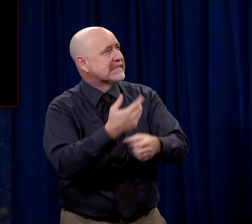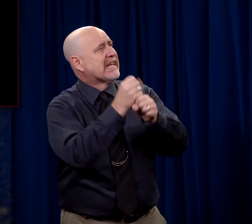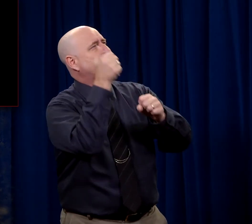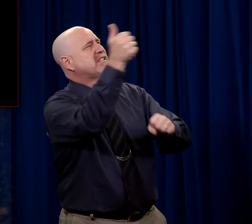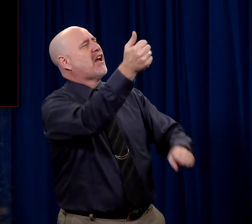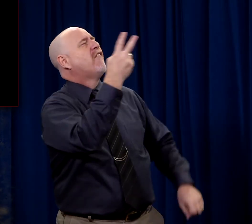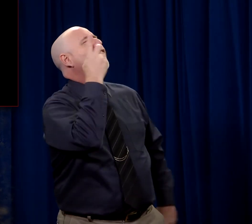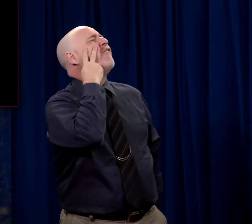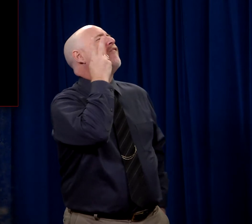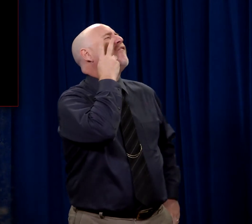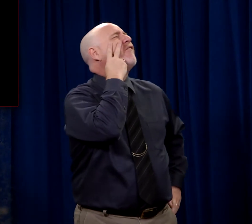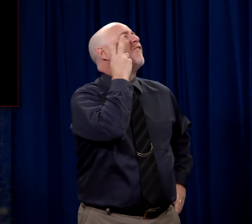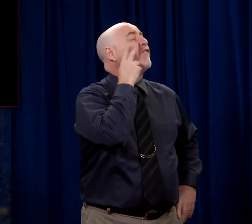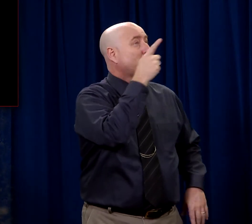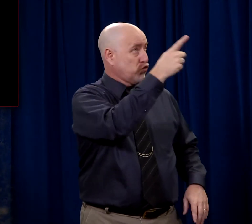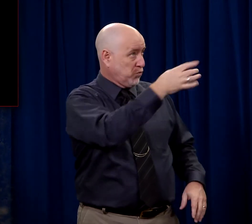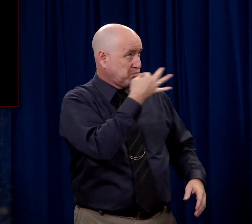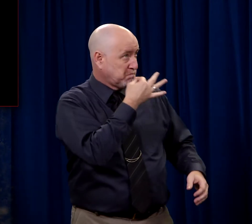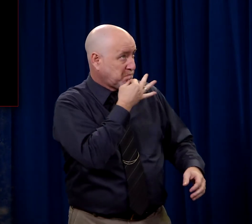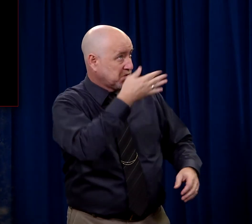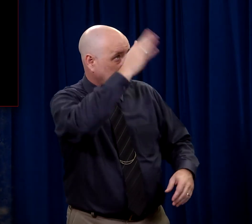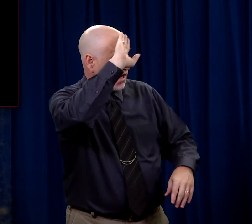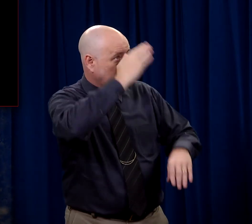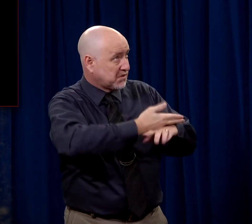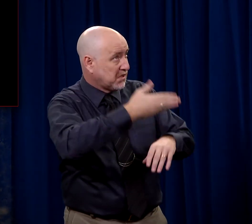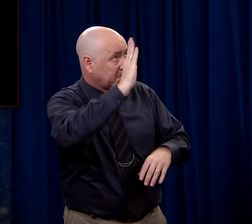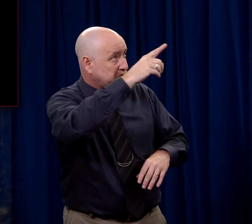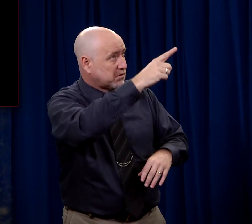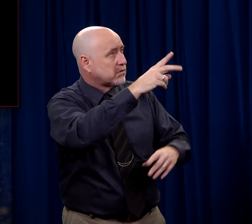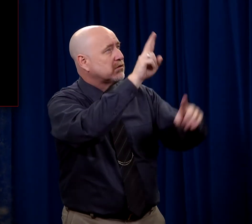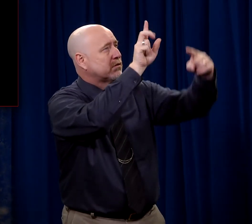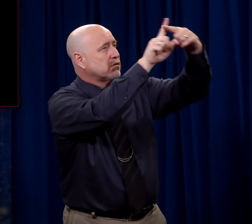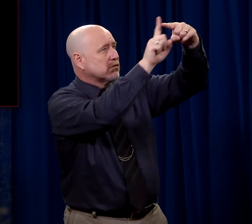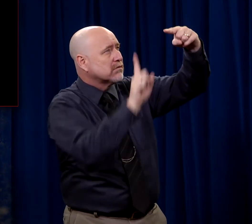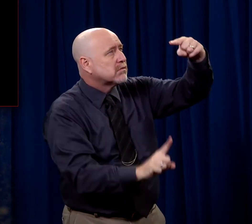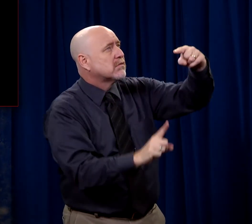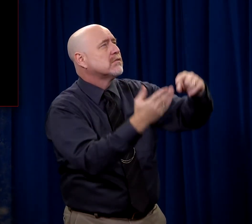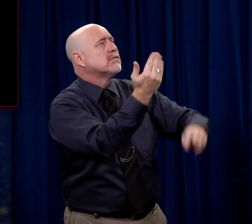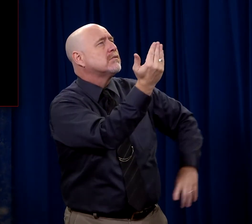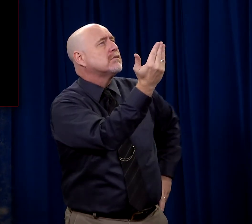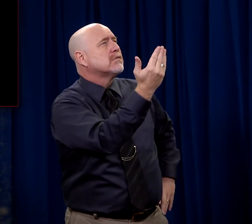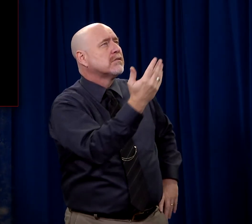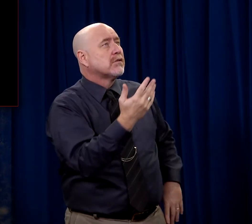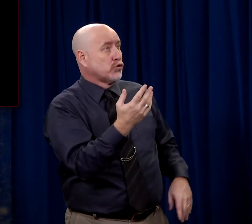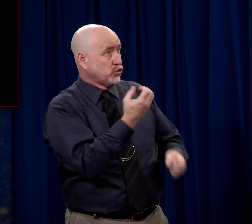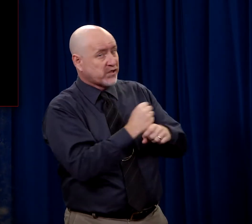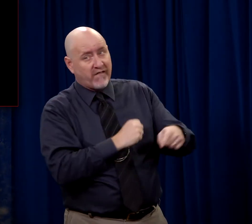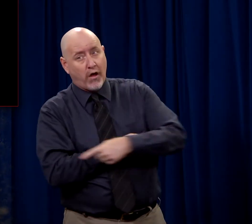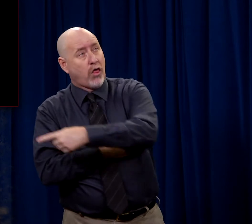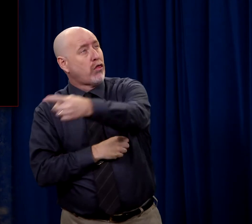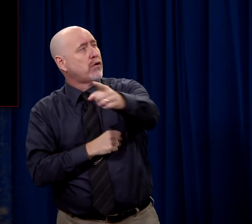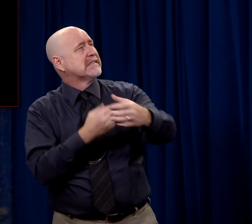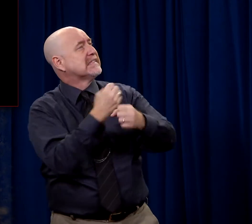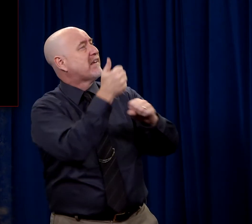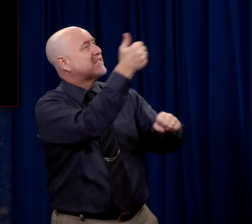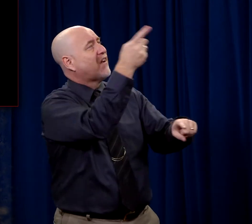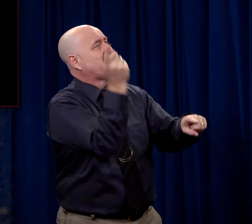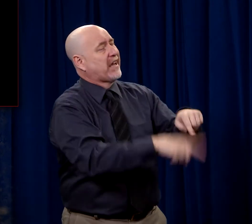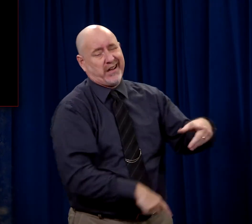days, save yourself. If you are the Son of God, come down from the cross. Or, He saved others, Himself